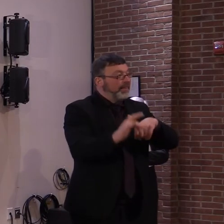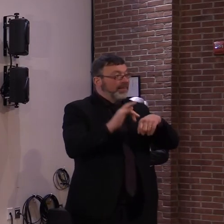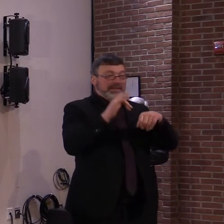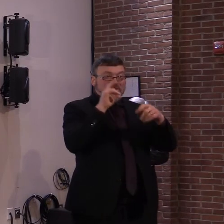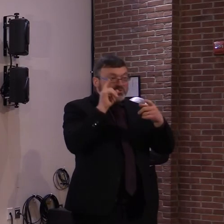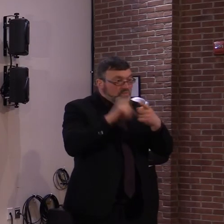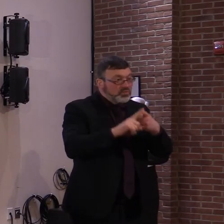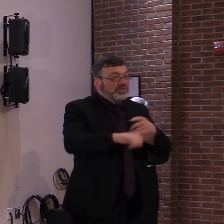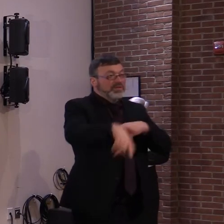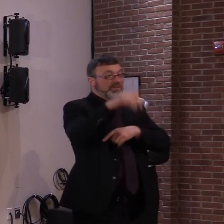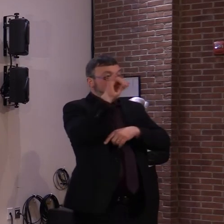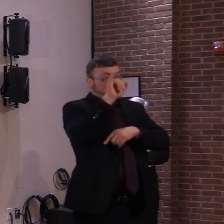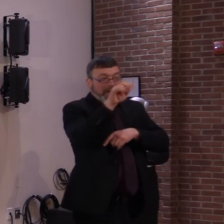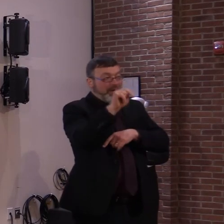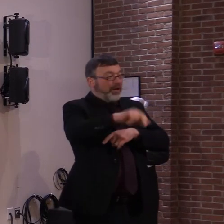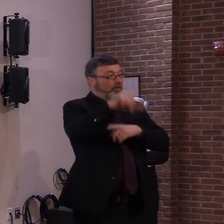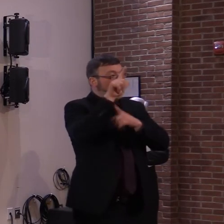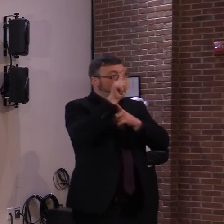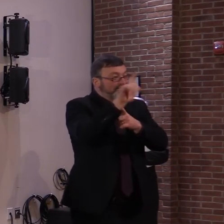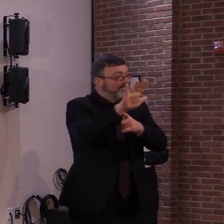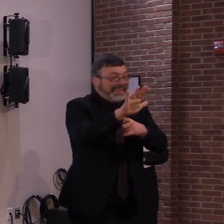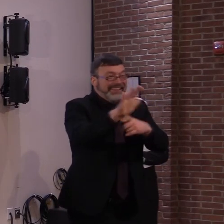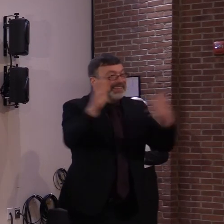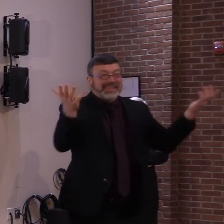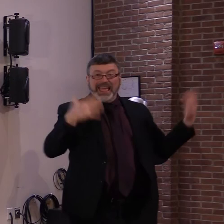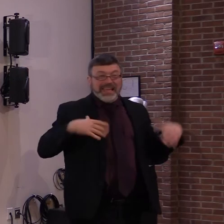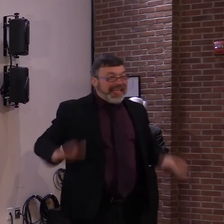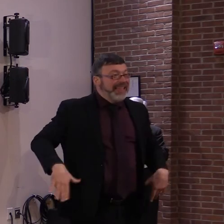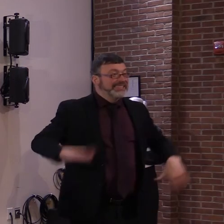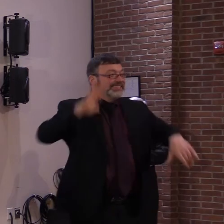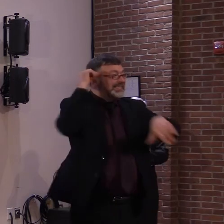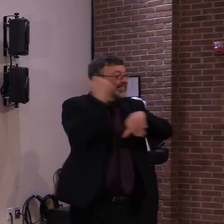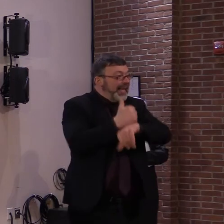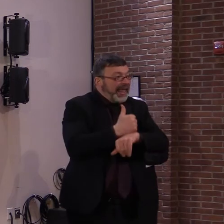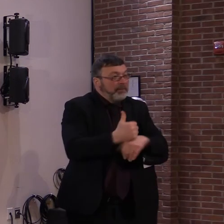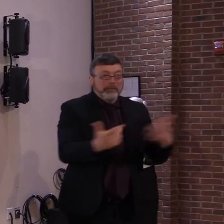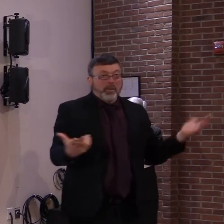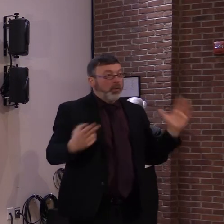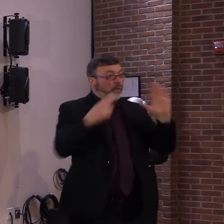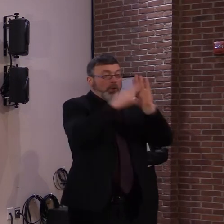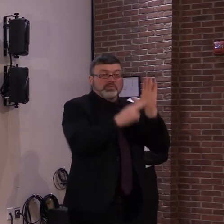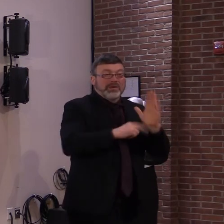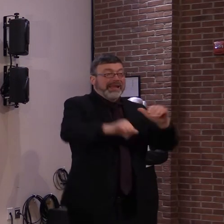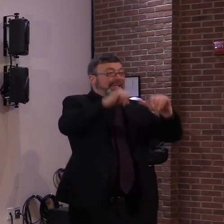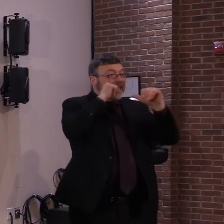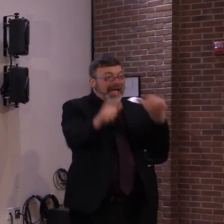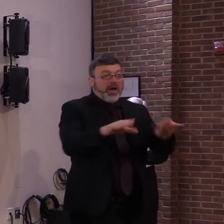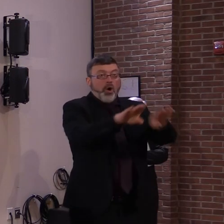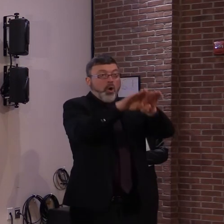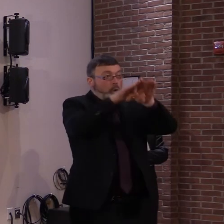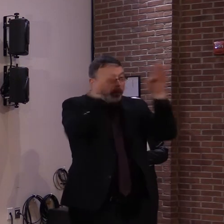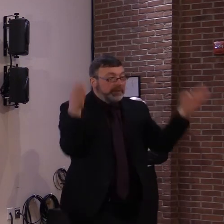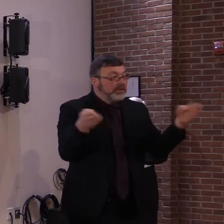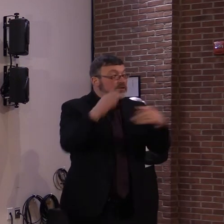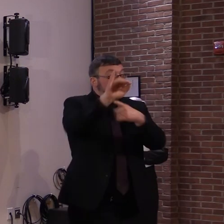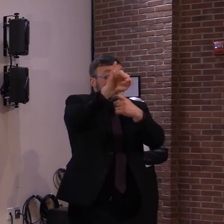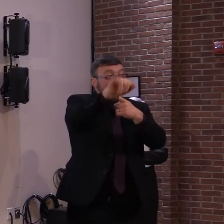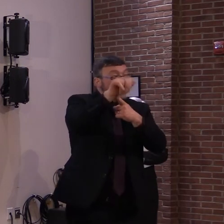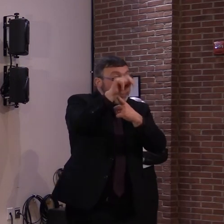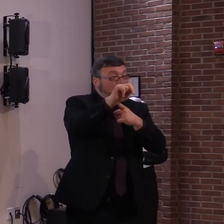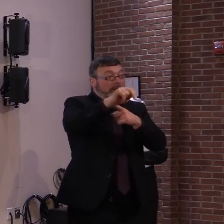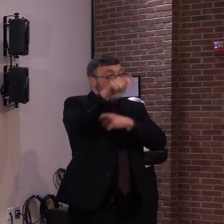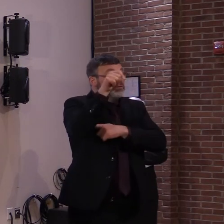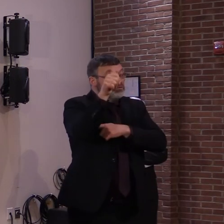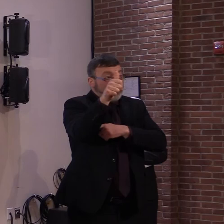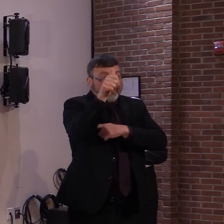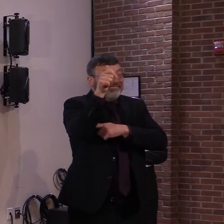systems are not in place yet. If you call now, it's not going to get you any further ahead in line, and